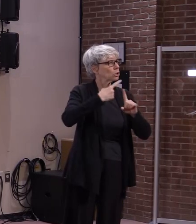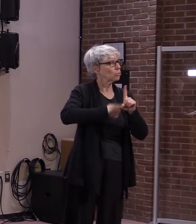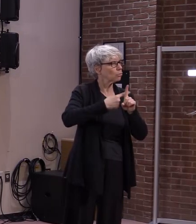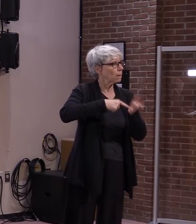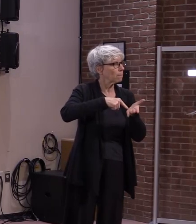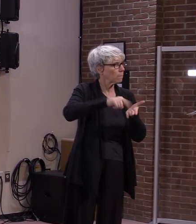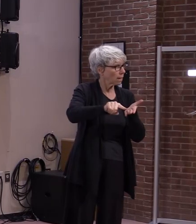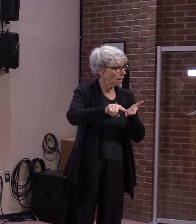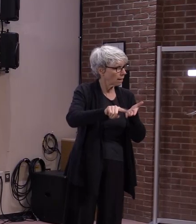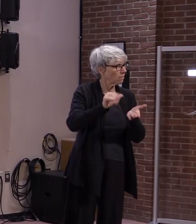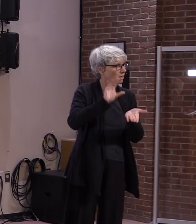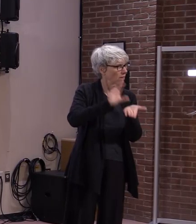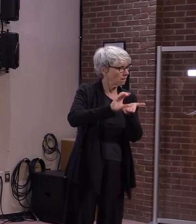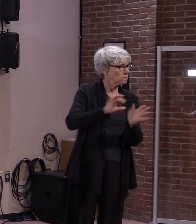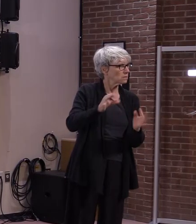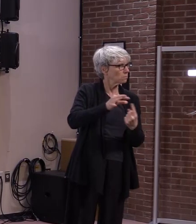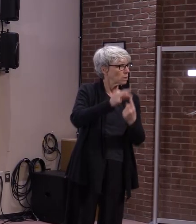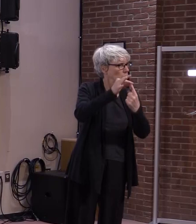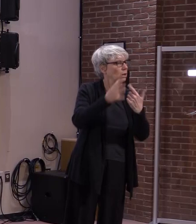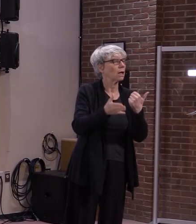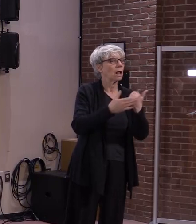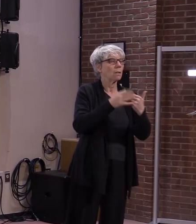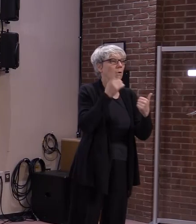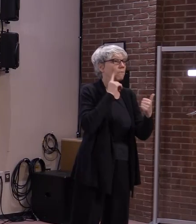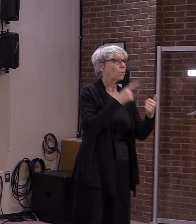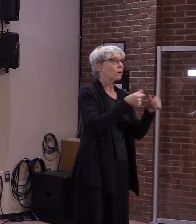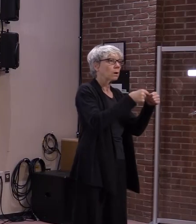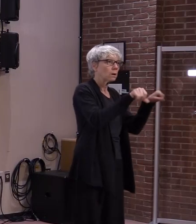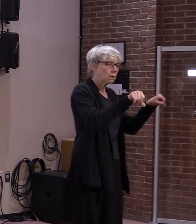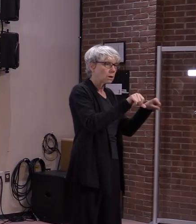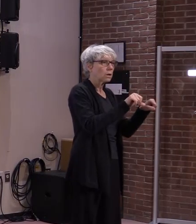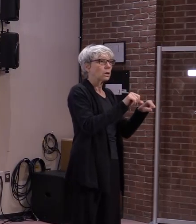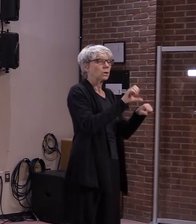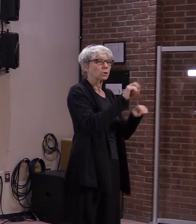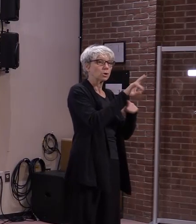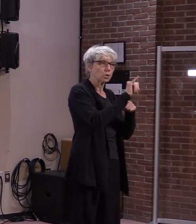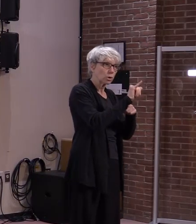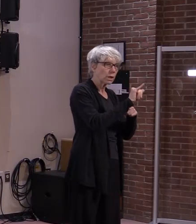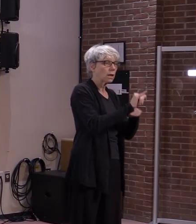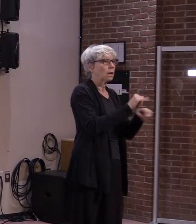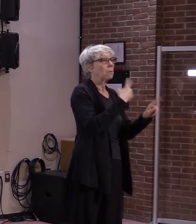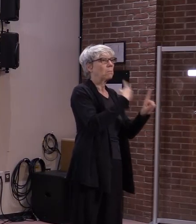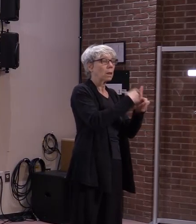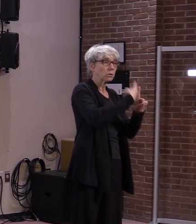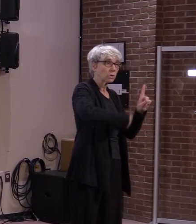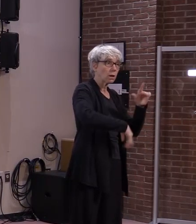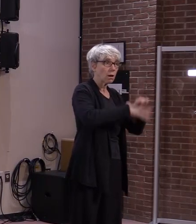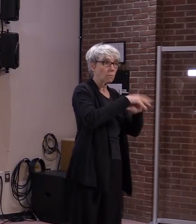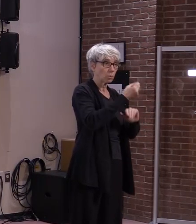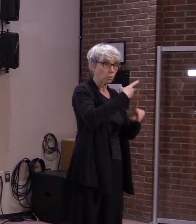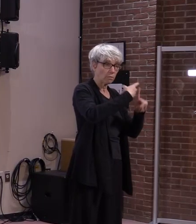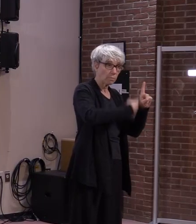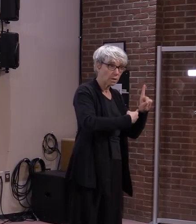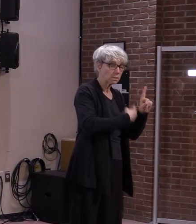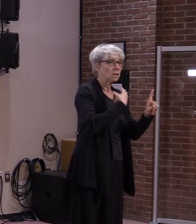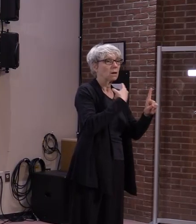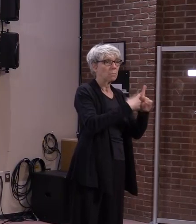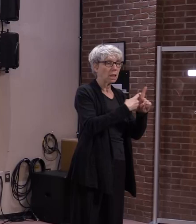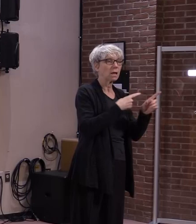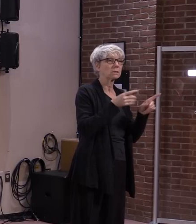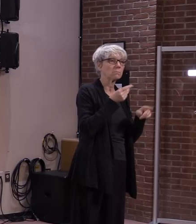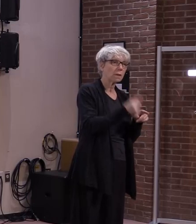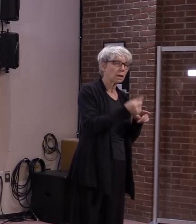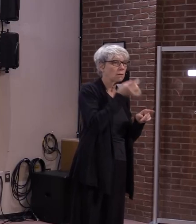to help with security deposits, rents for up to 12 months and utility bills. Financial